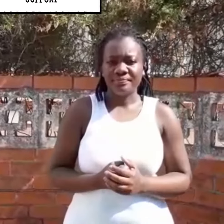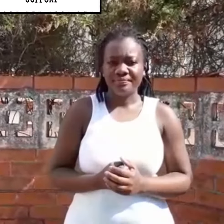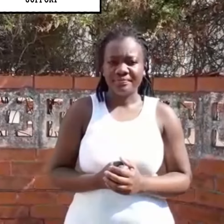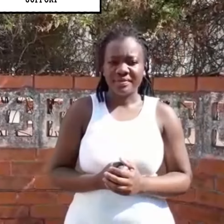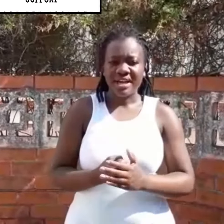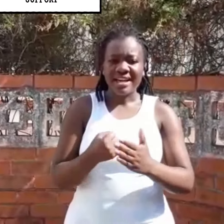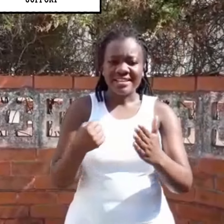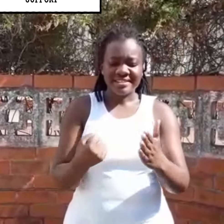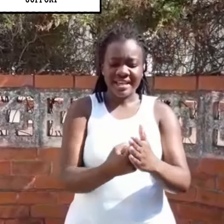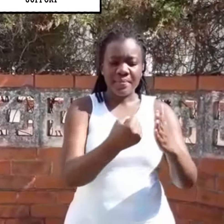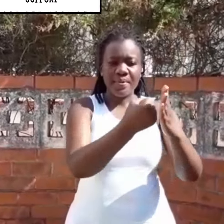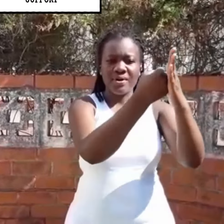Support.